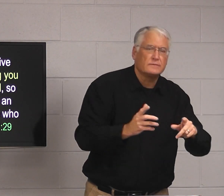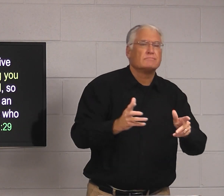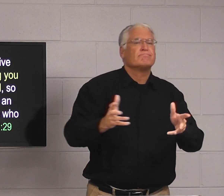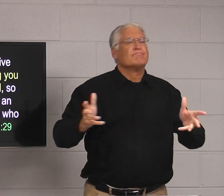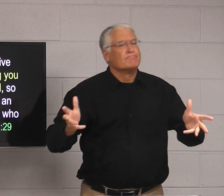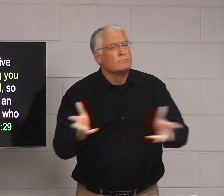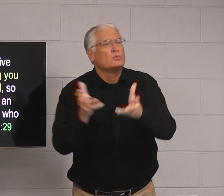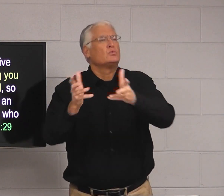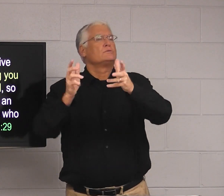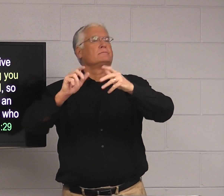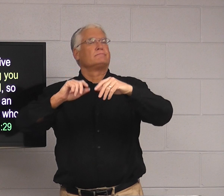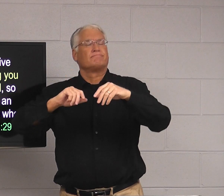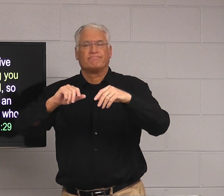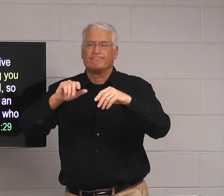be positive, encouraging,